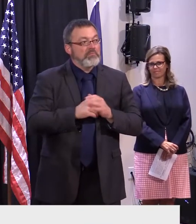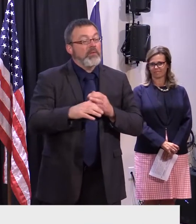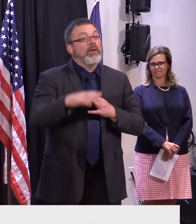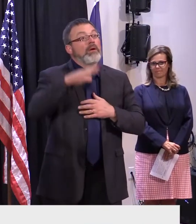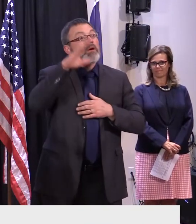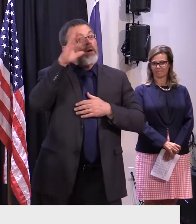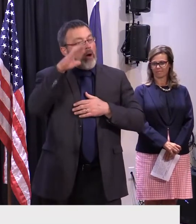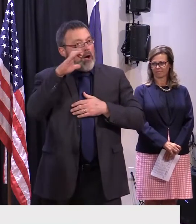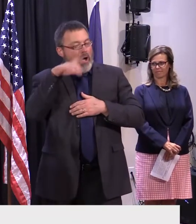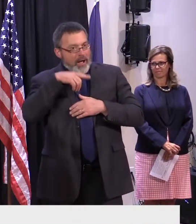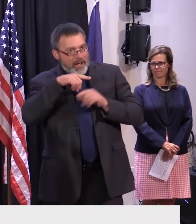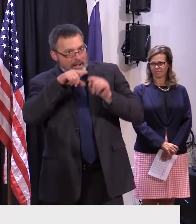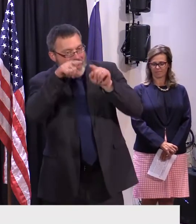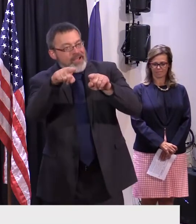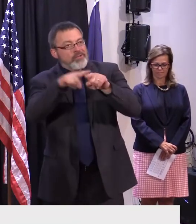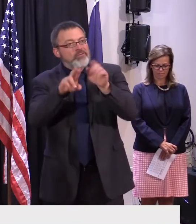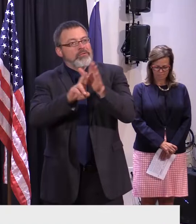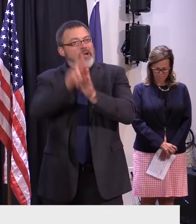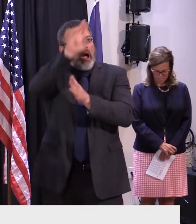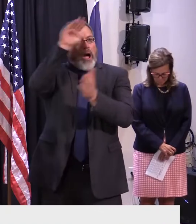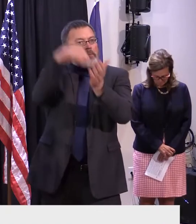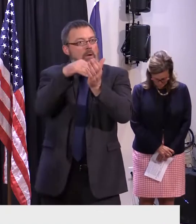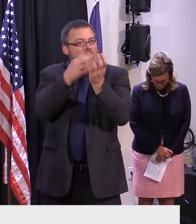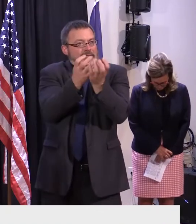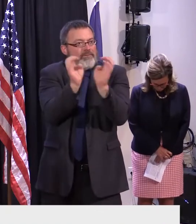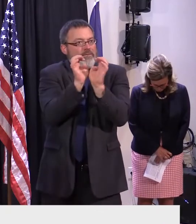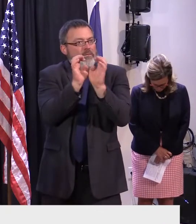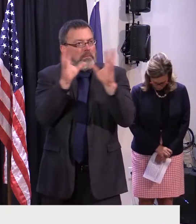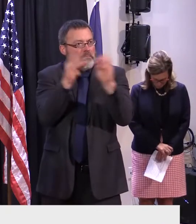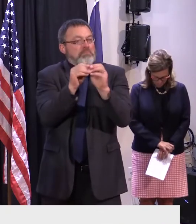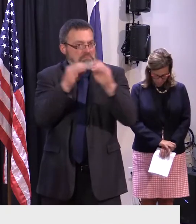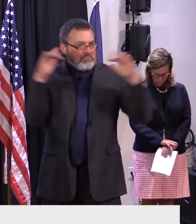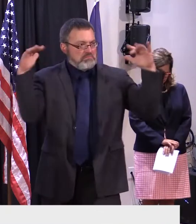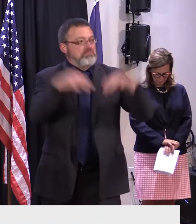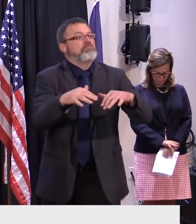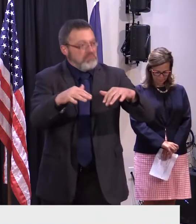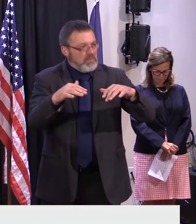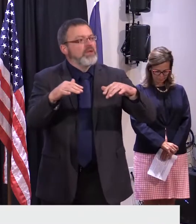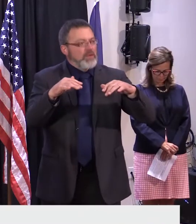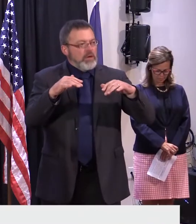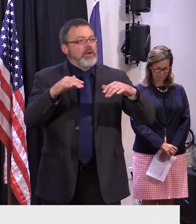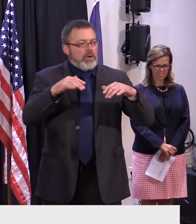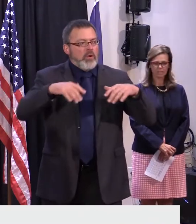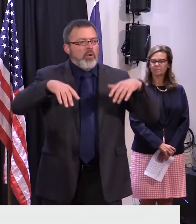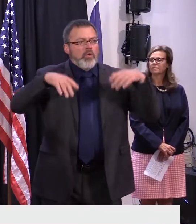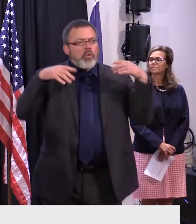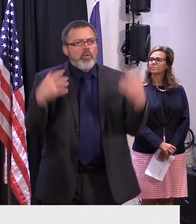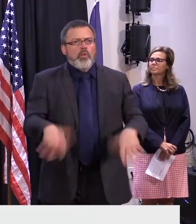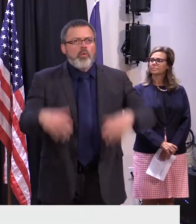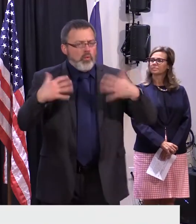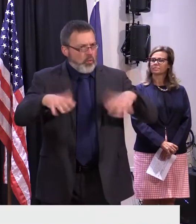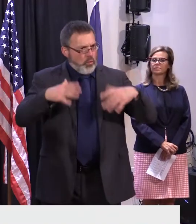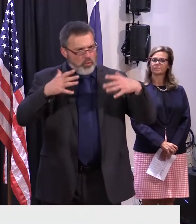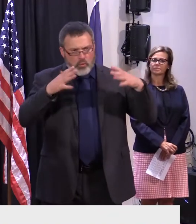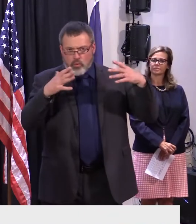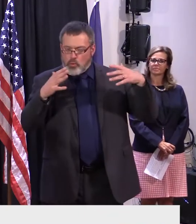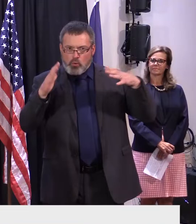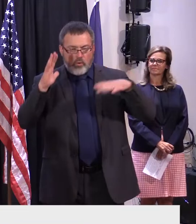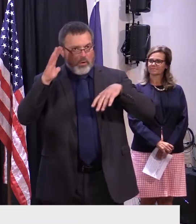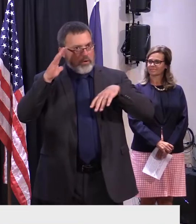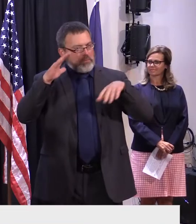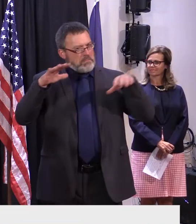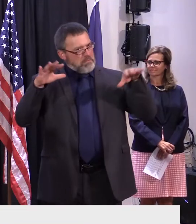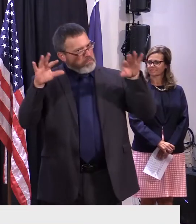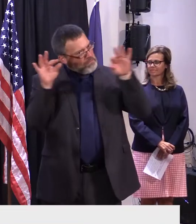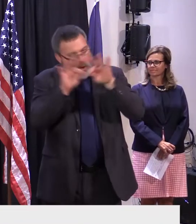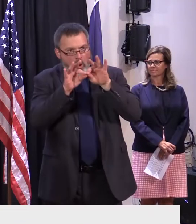last week. For years, we've been focused on the critical Northeast Aerospace Corridor. And with